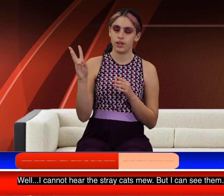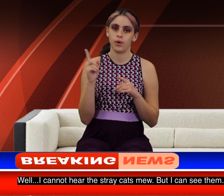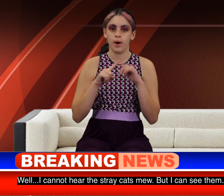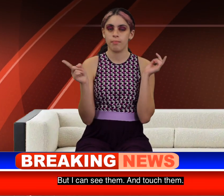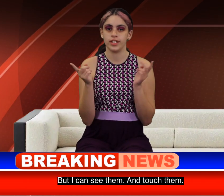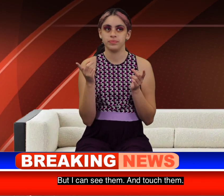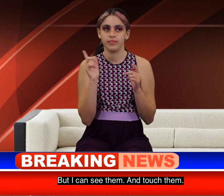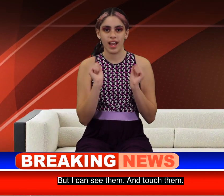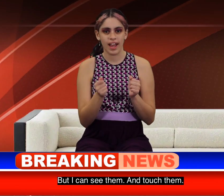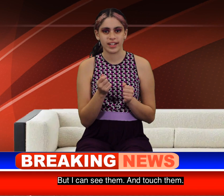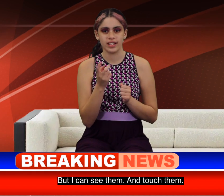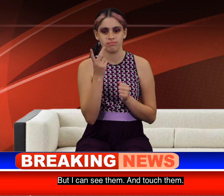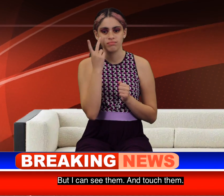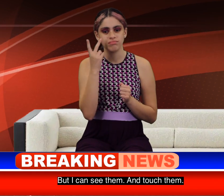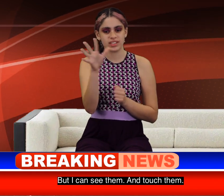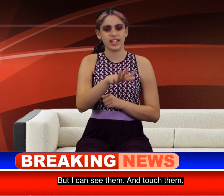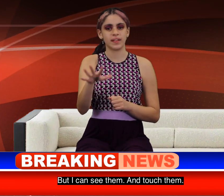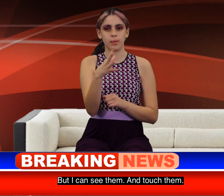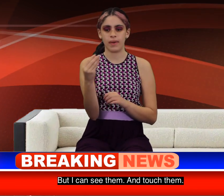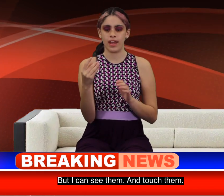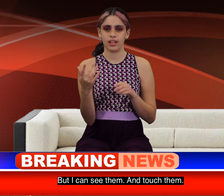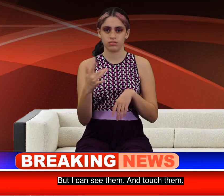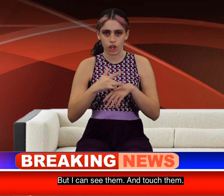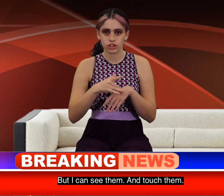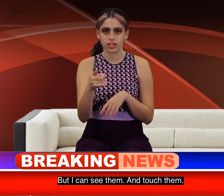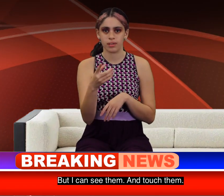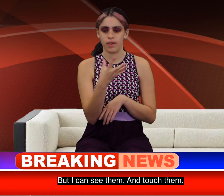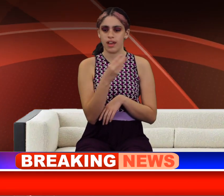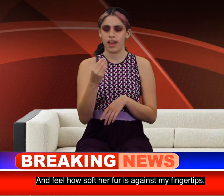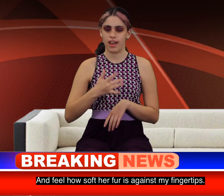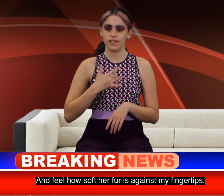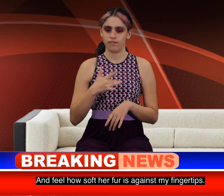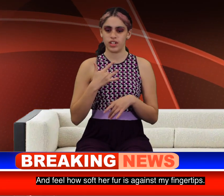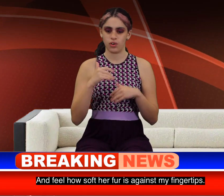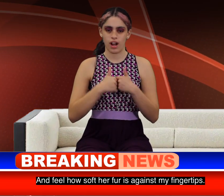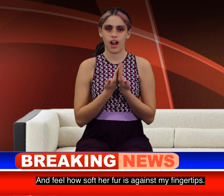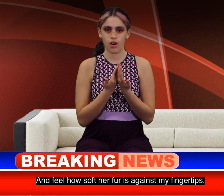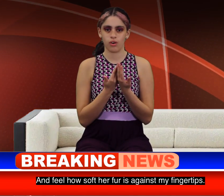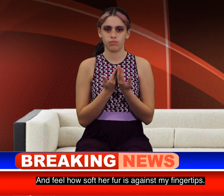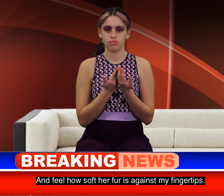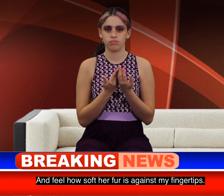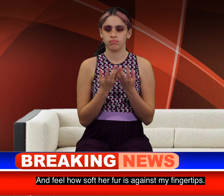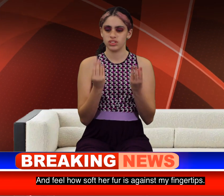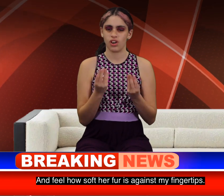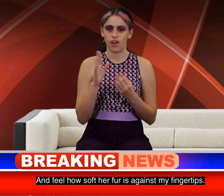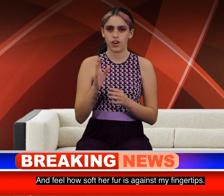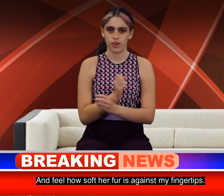meal, but I can see them and touch them and feel how soft, how